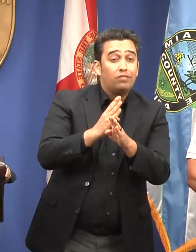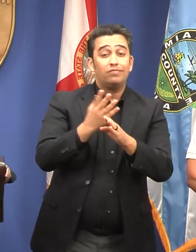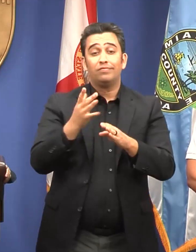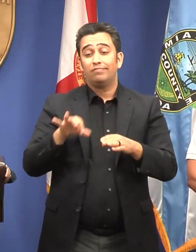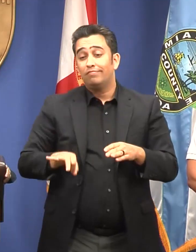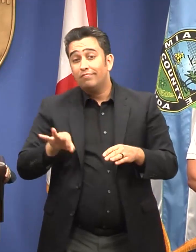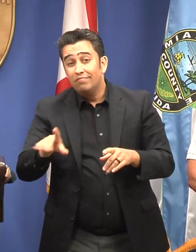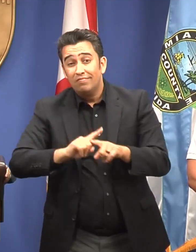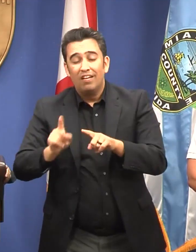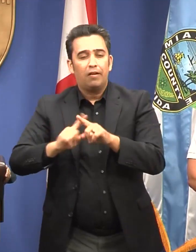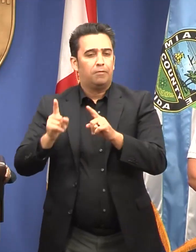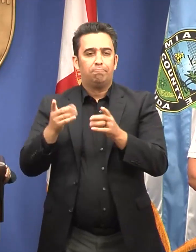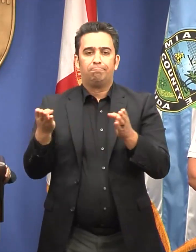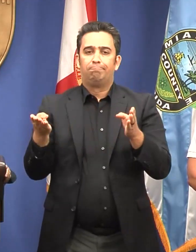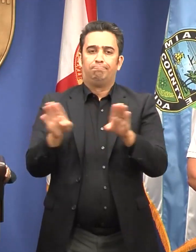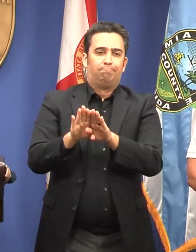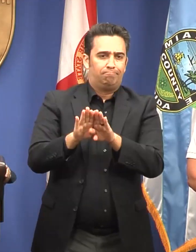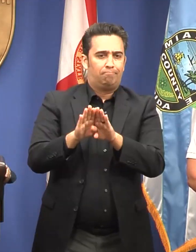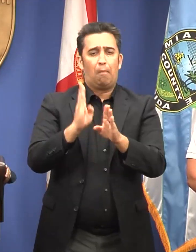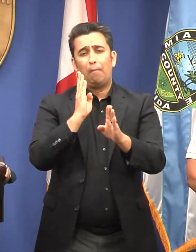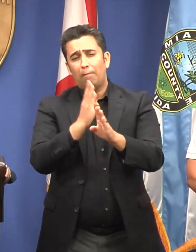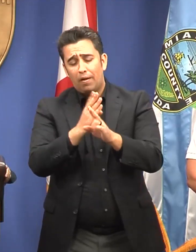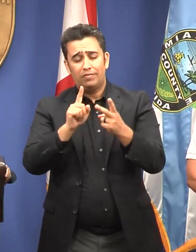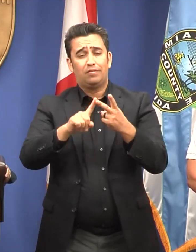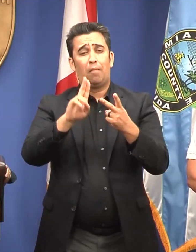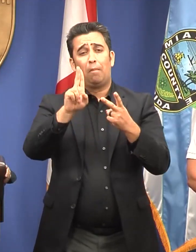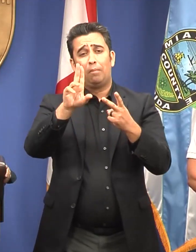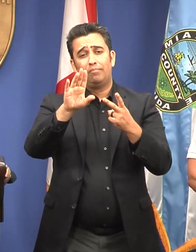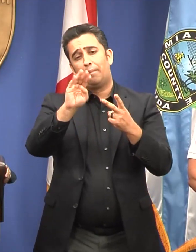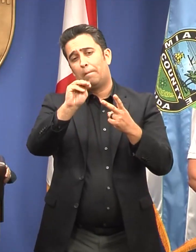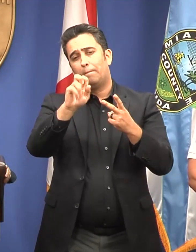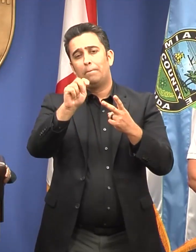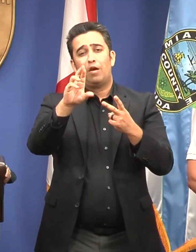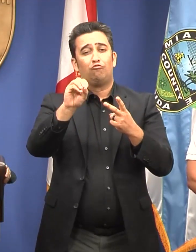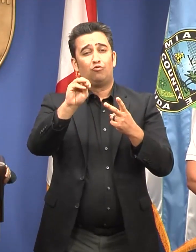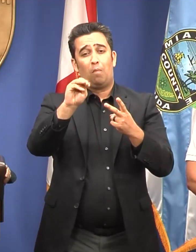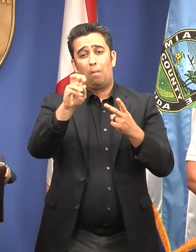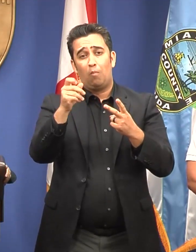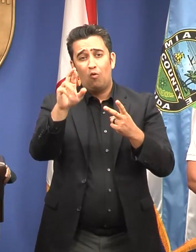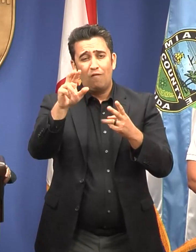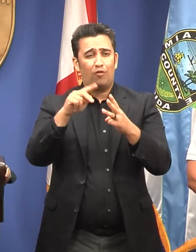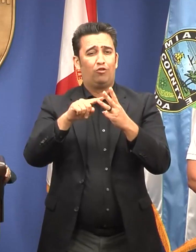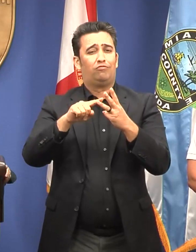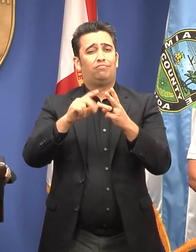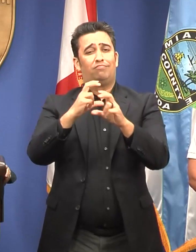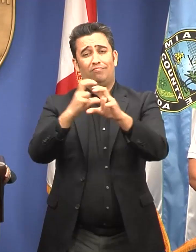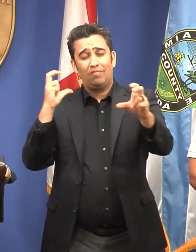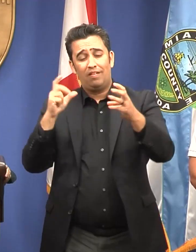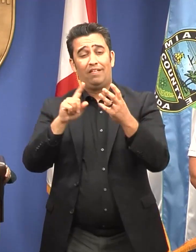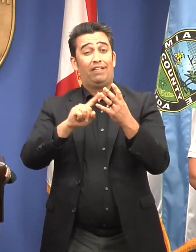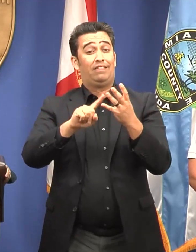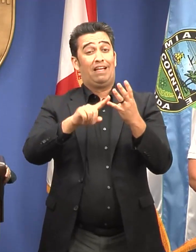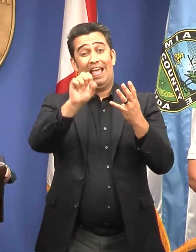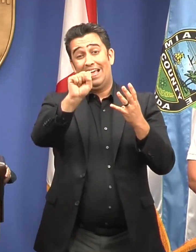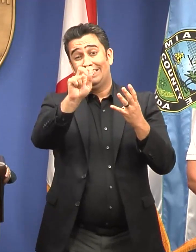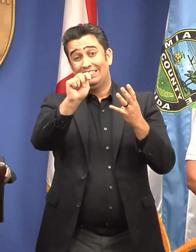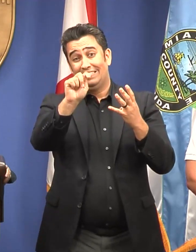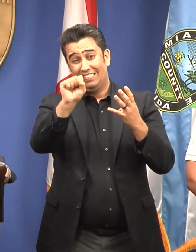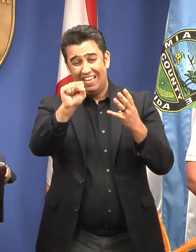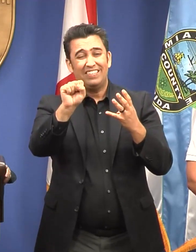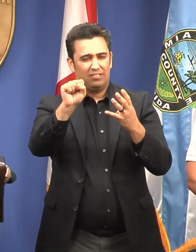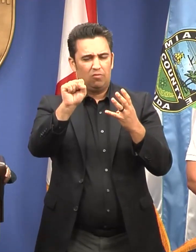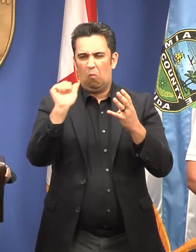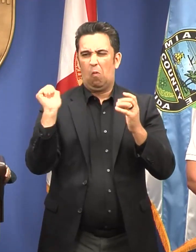suspension includes metro bus, metro mover, metro rail, and special transportation services. STS, as Miami-Dade is